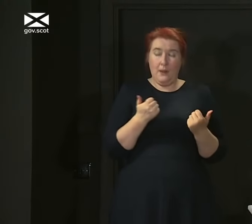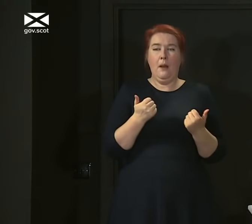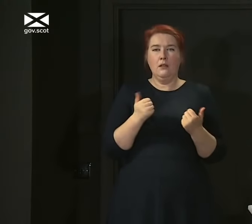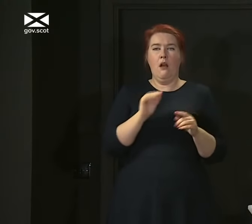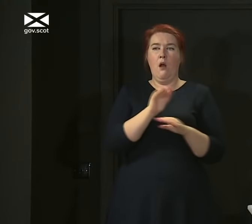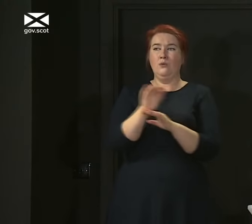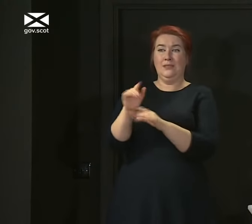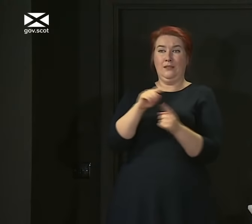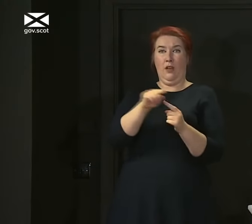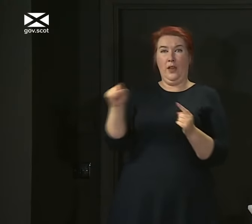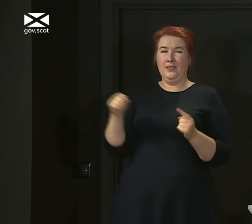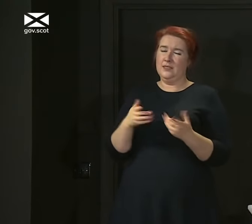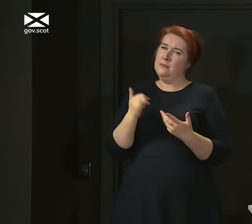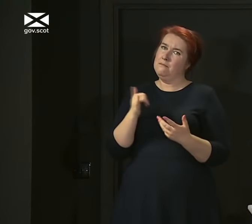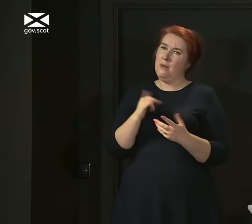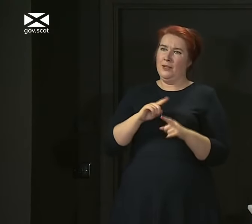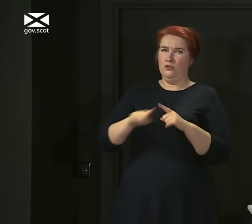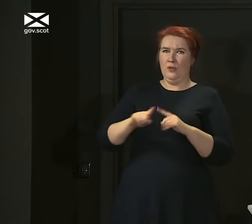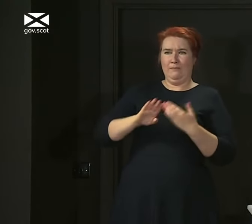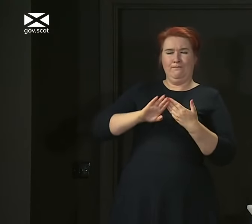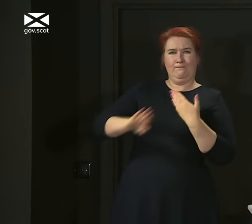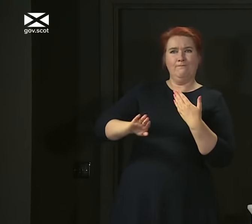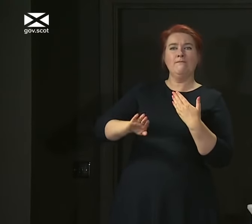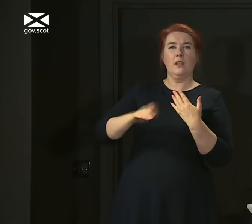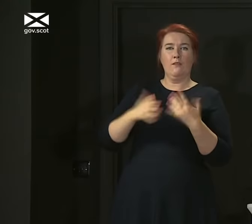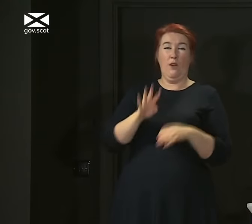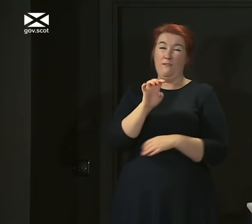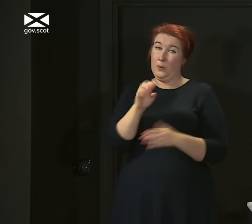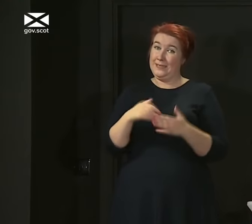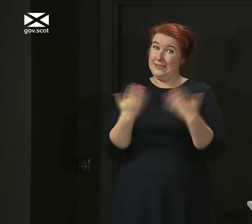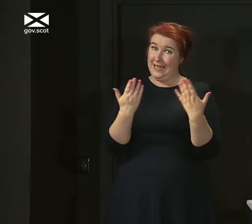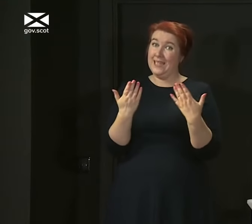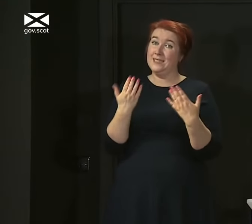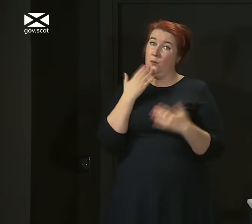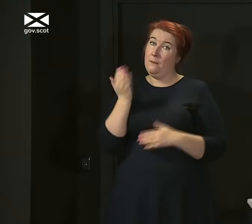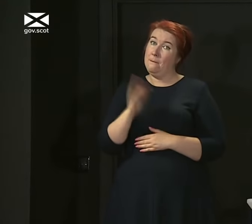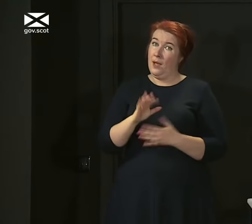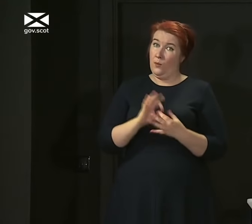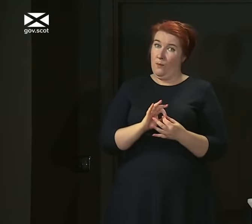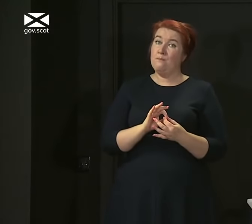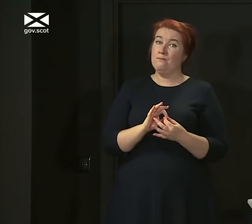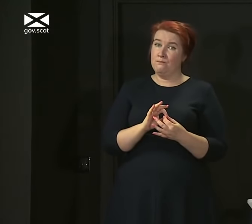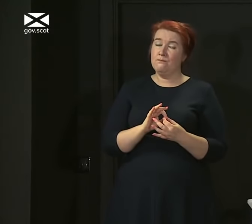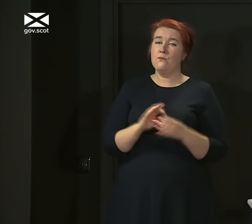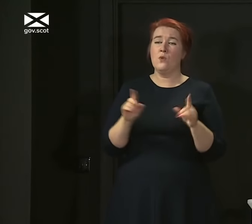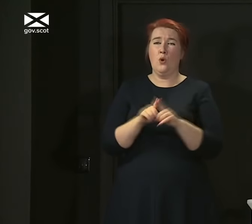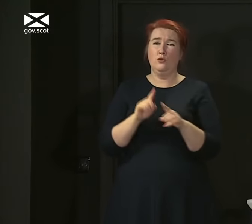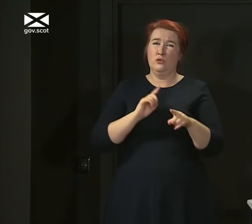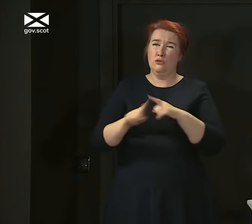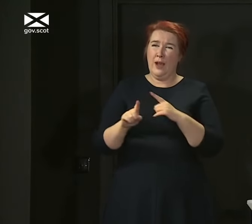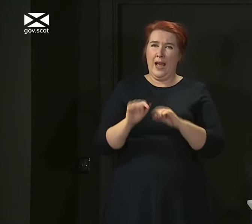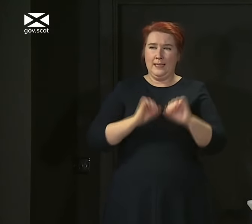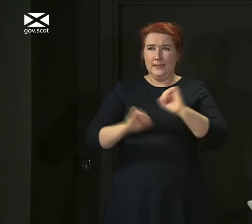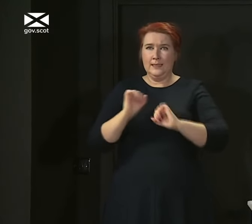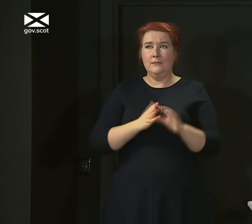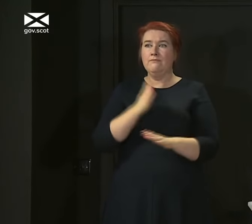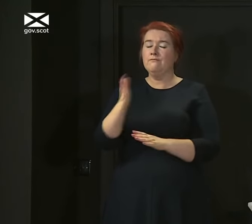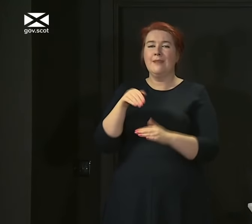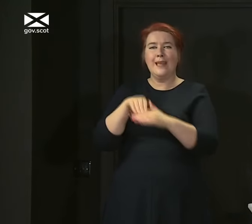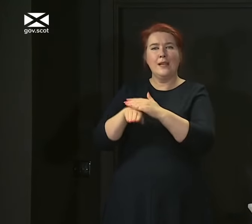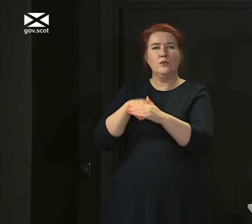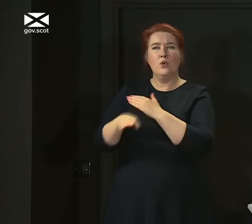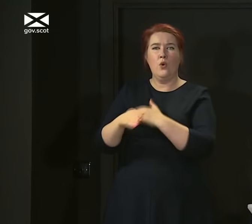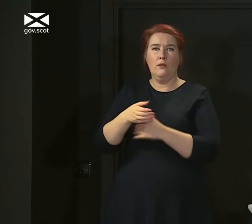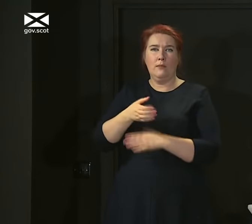14 days after your return. And we're asking you to avoid, if at all possible, indoor hospitality and